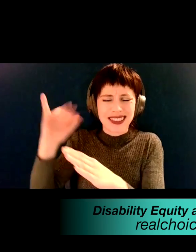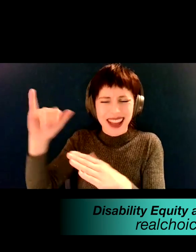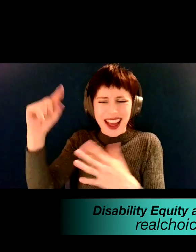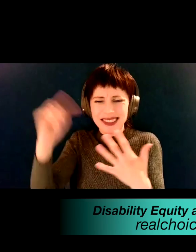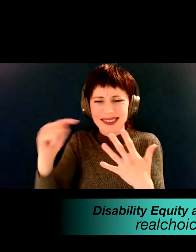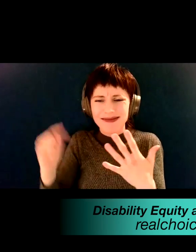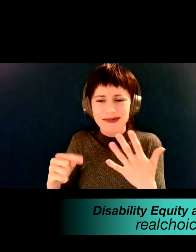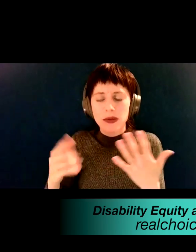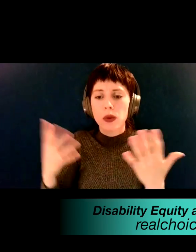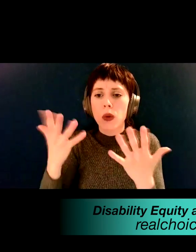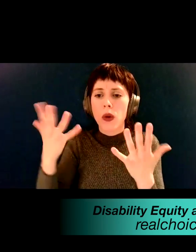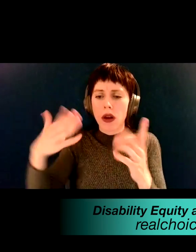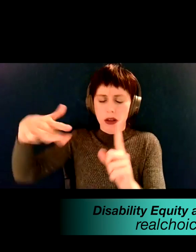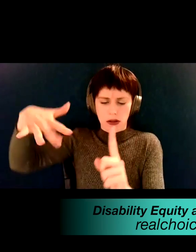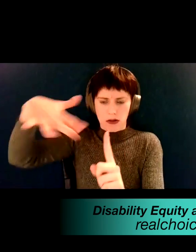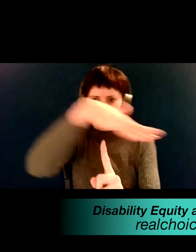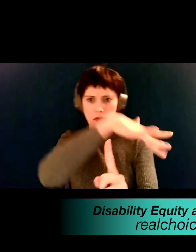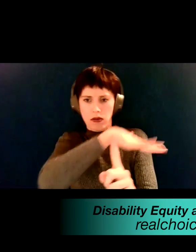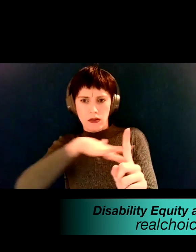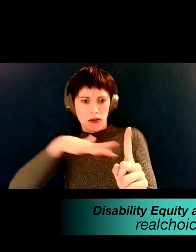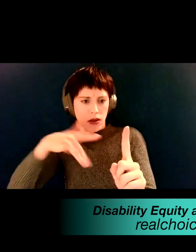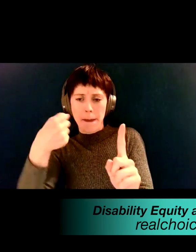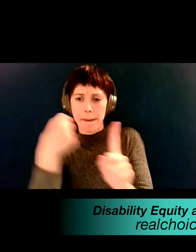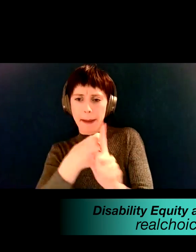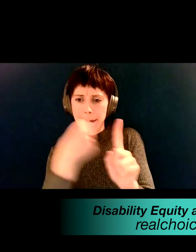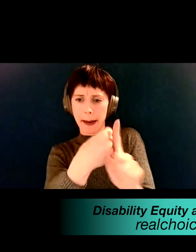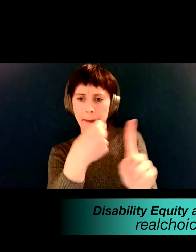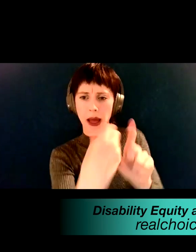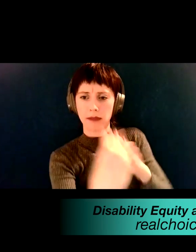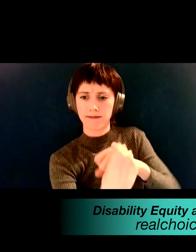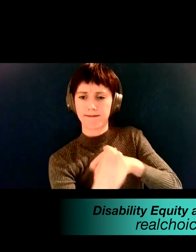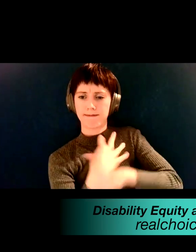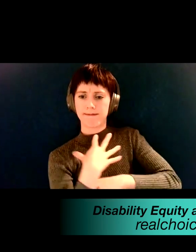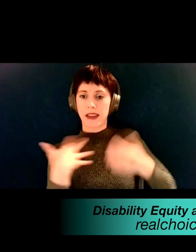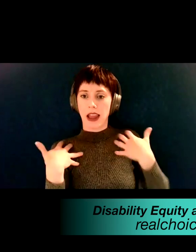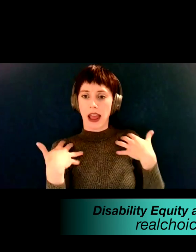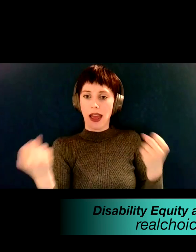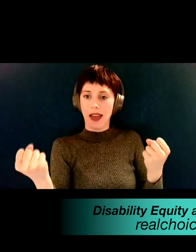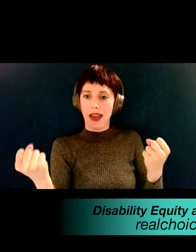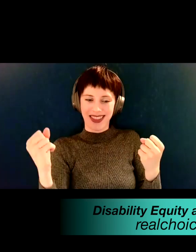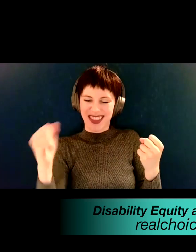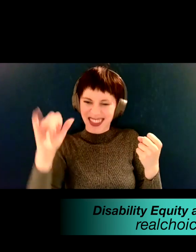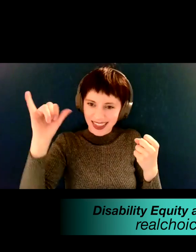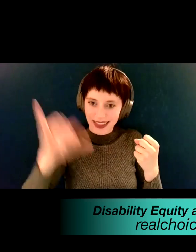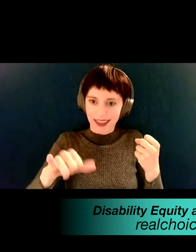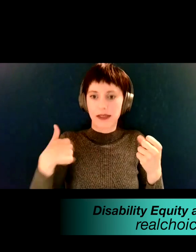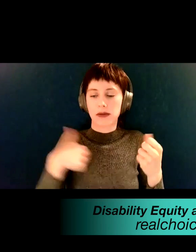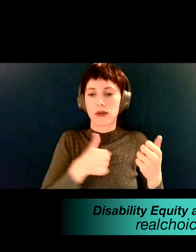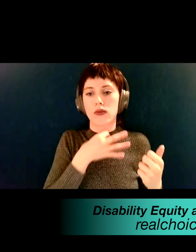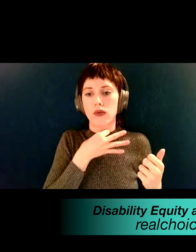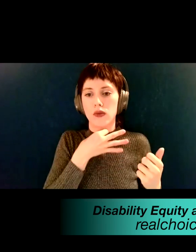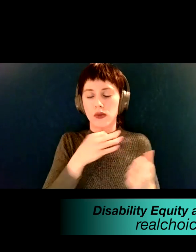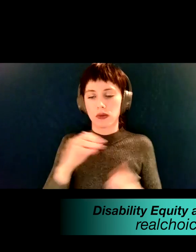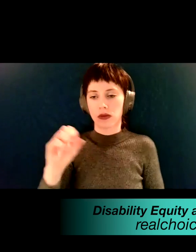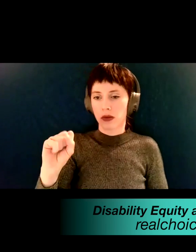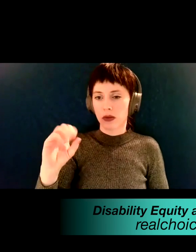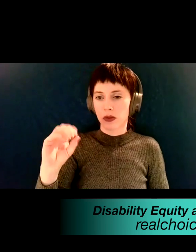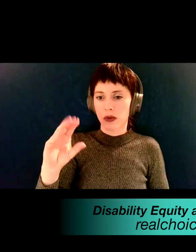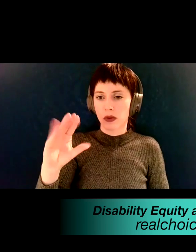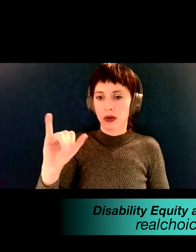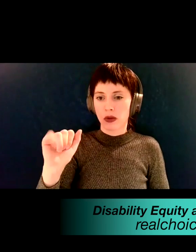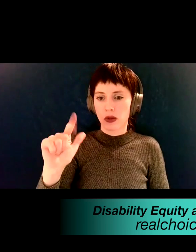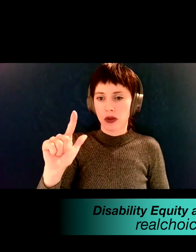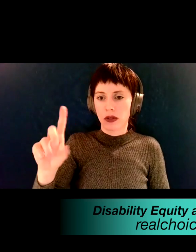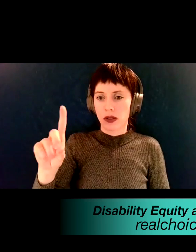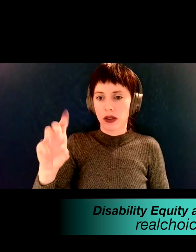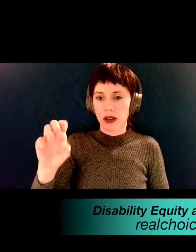determinants of health, which are very, very extensive. So, um, yeah, we hope people will, will take the survey if they feel